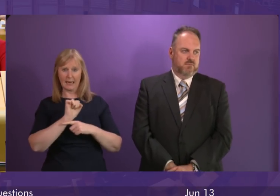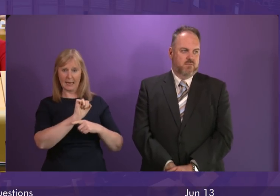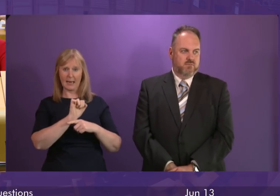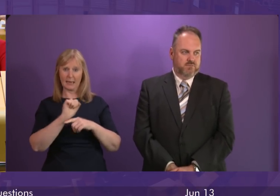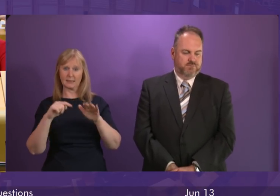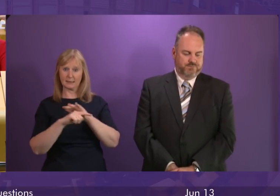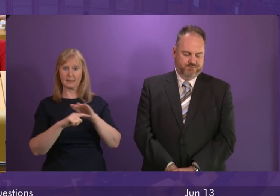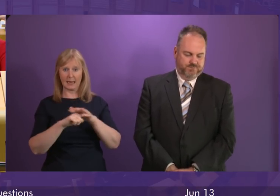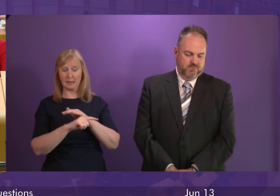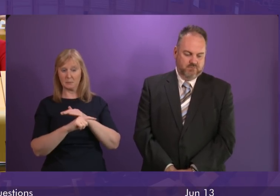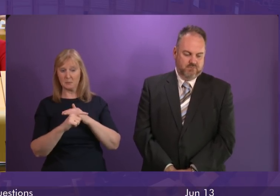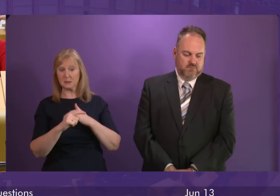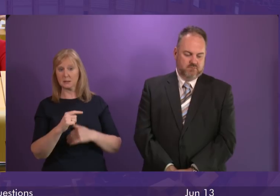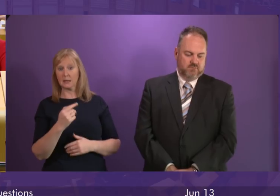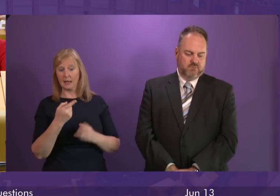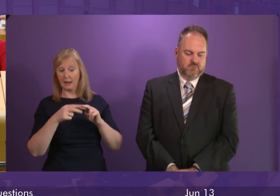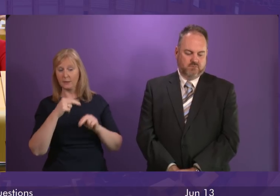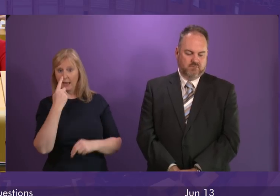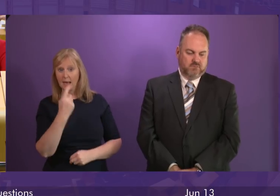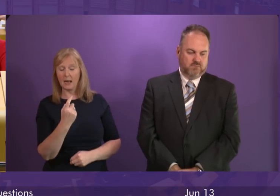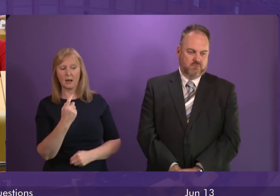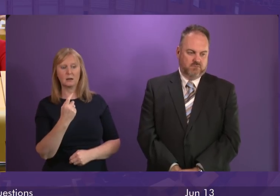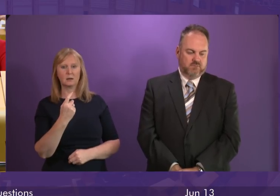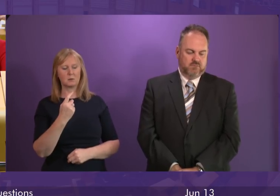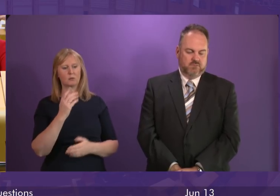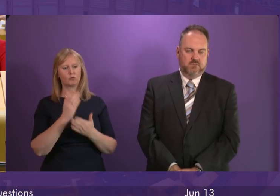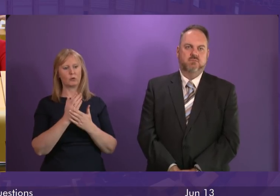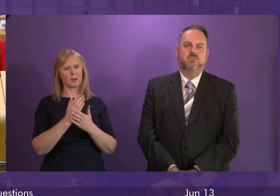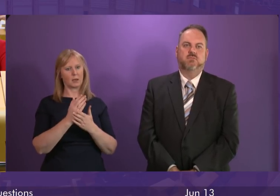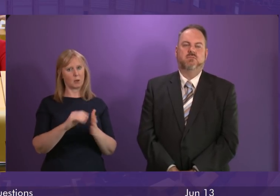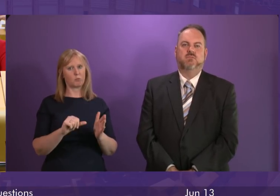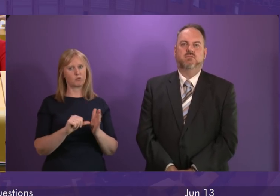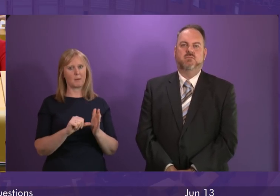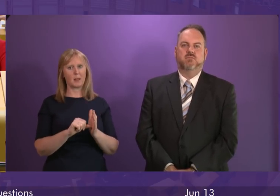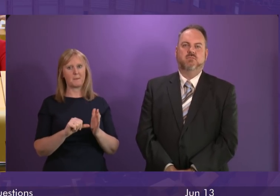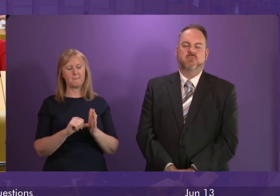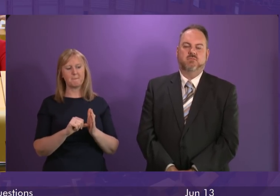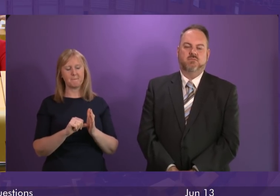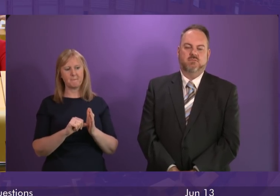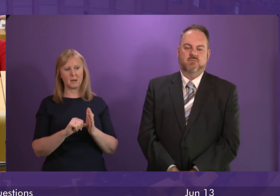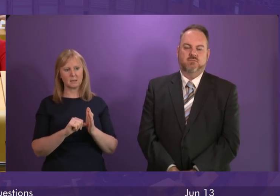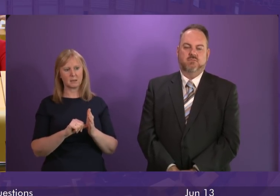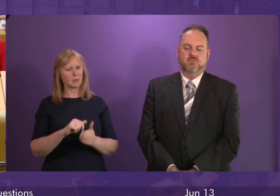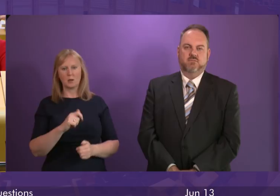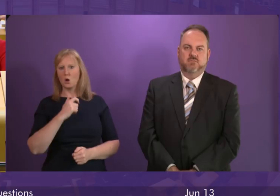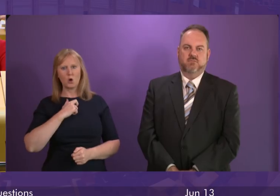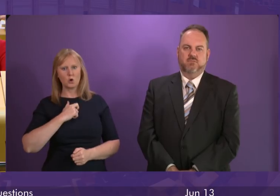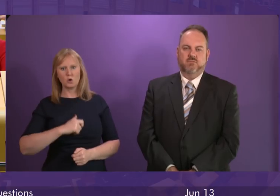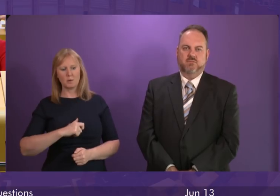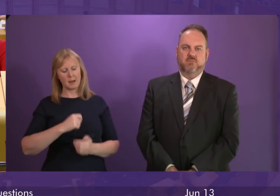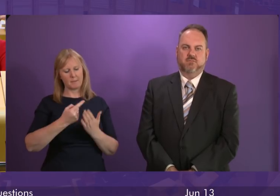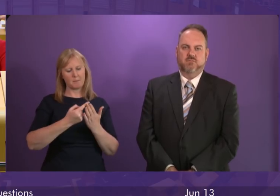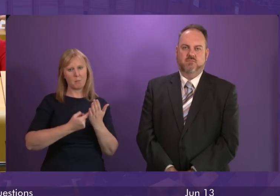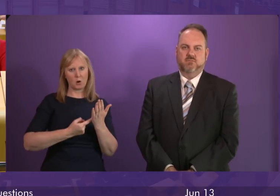seekers as much as we possibly can. But the root problem here is the inhumane asylum policy